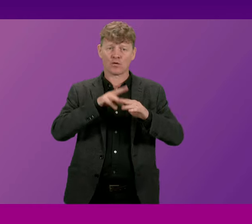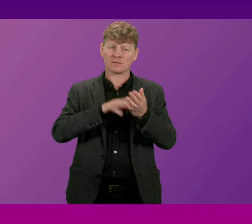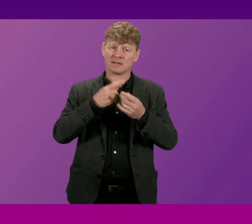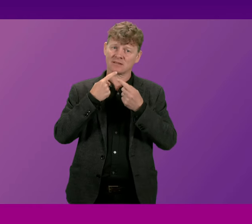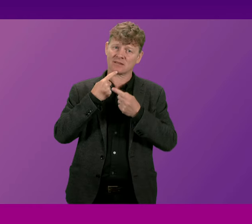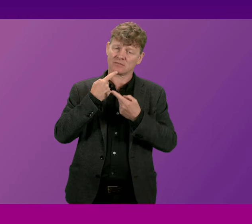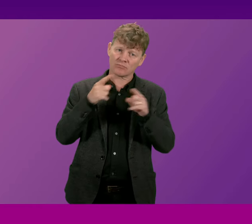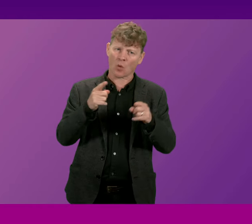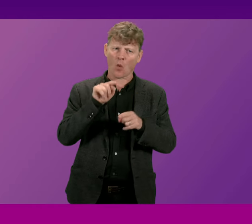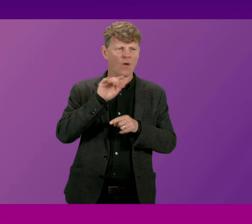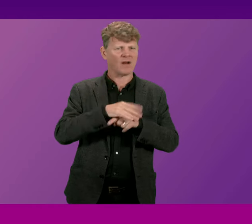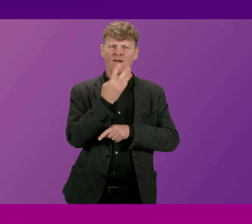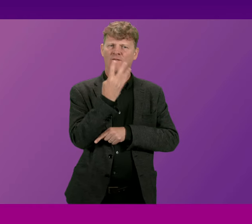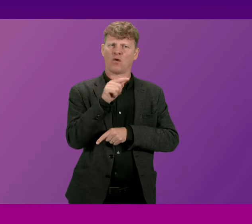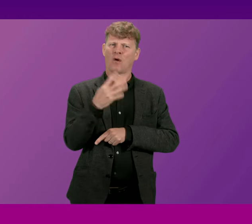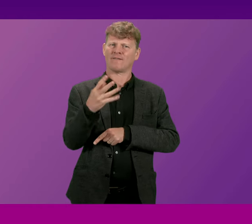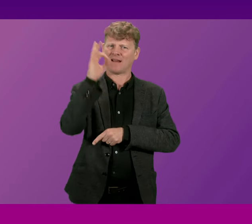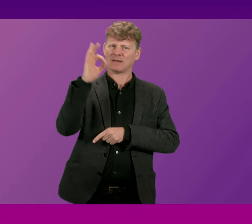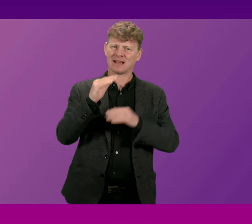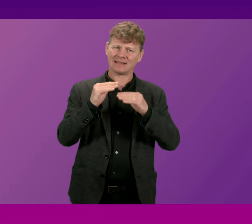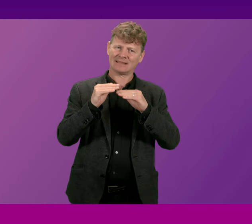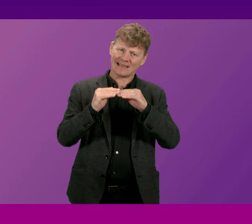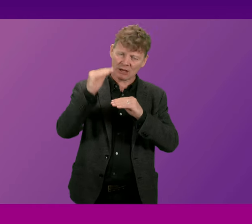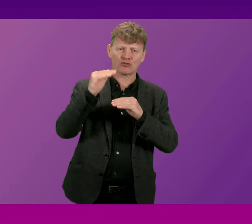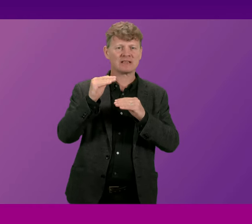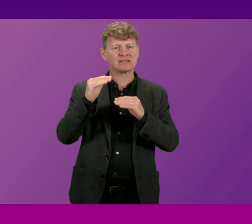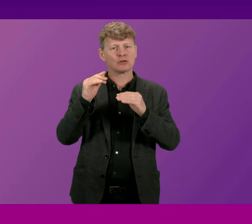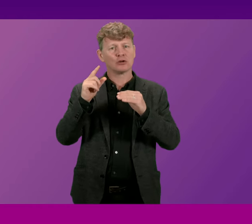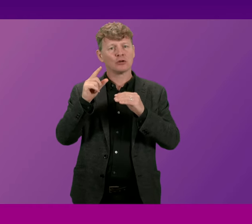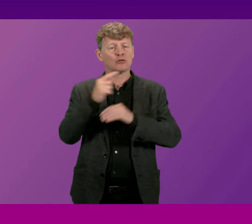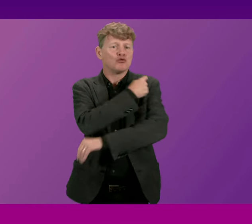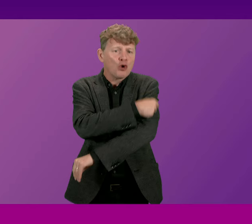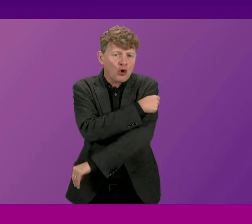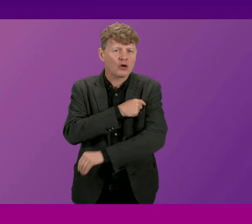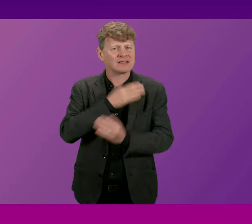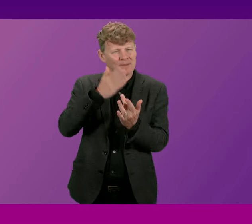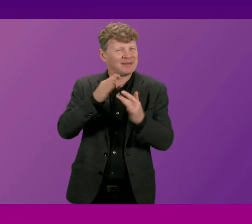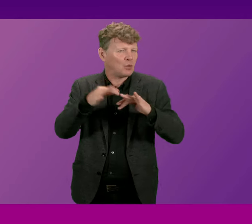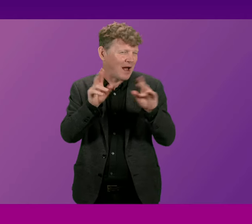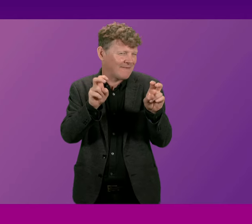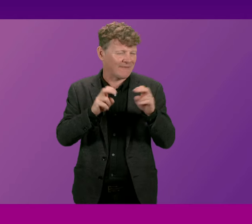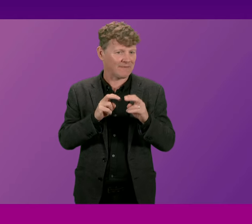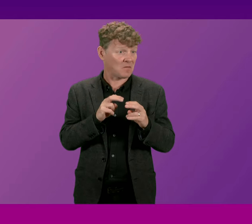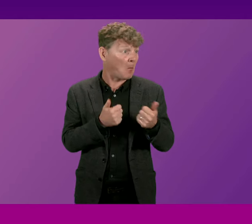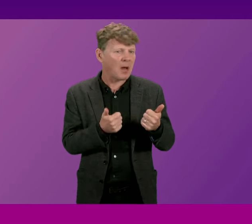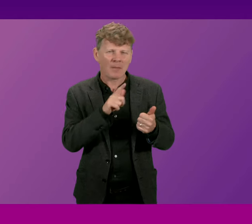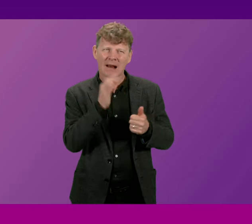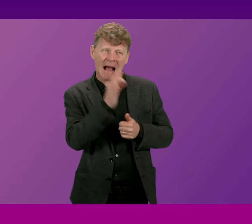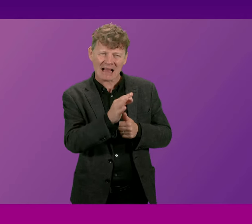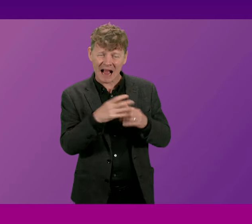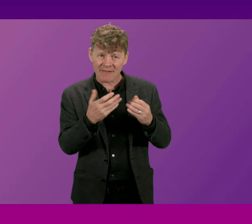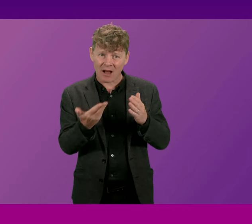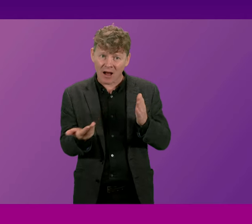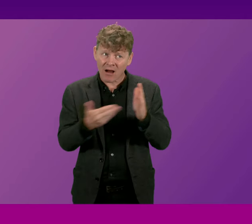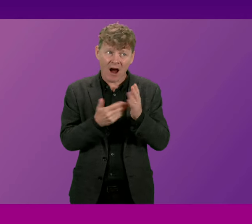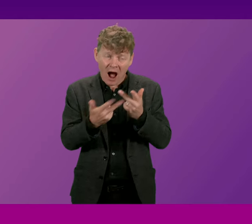.5% increase in the number of nursing and midwifery posts since last year but can I ask the First Minister what further steps have been taken